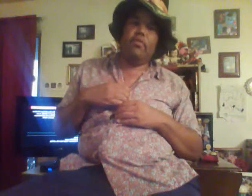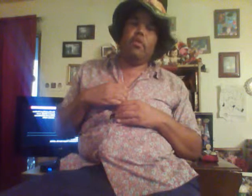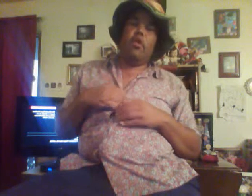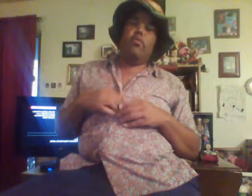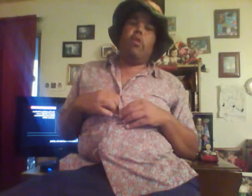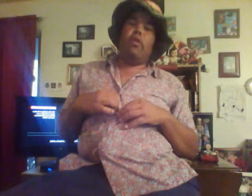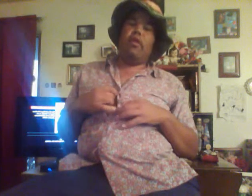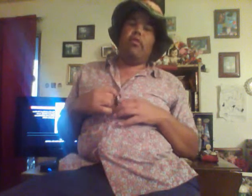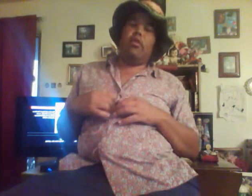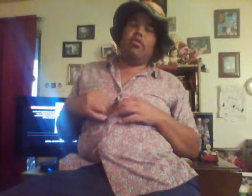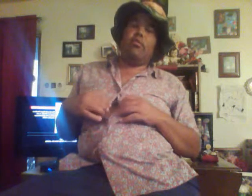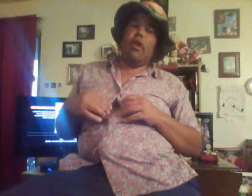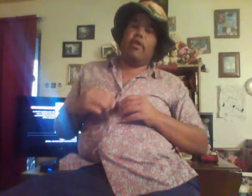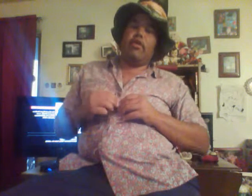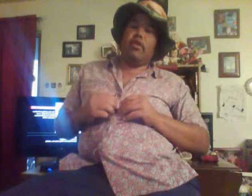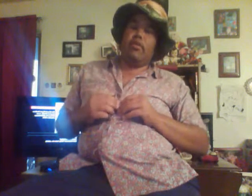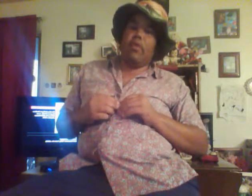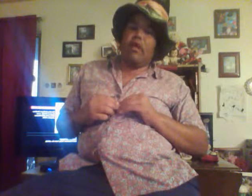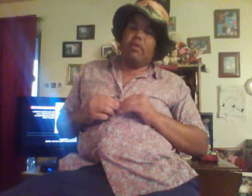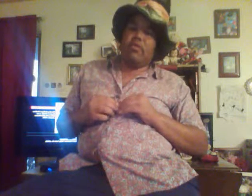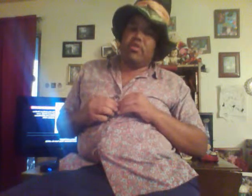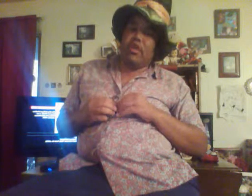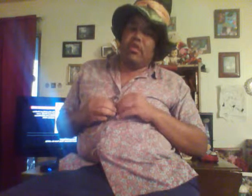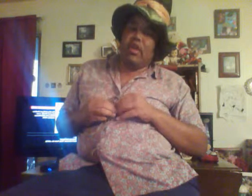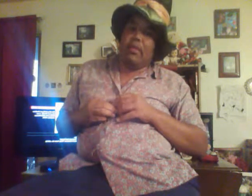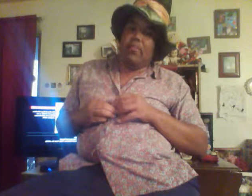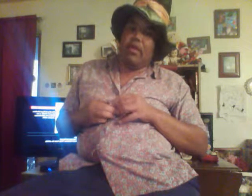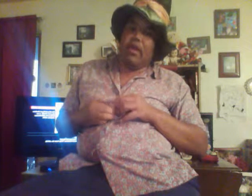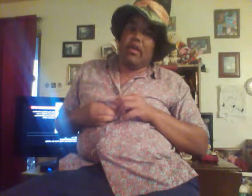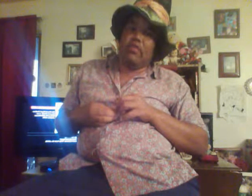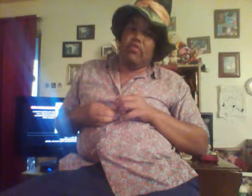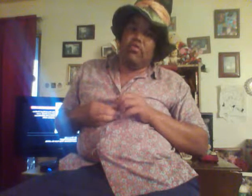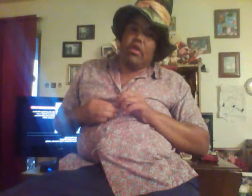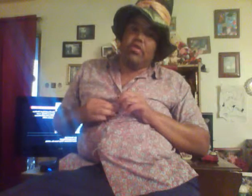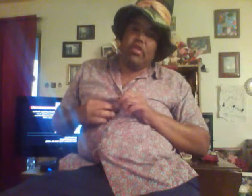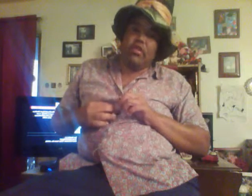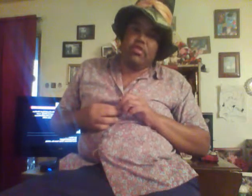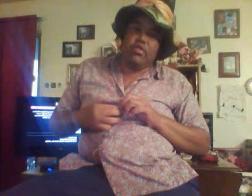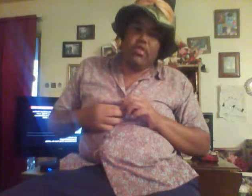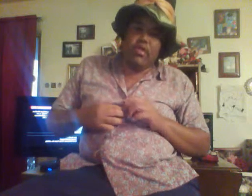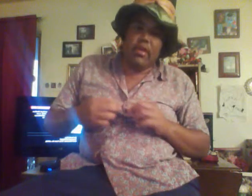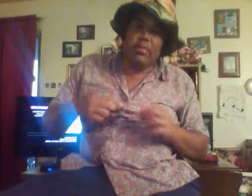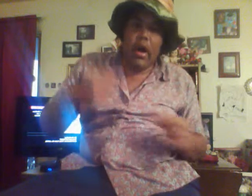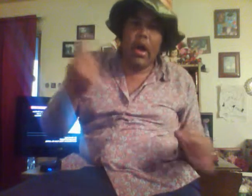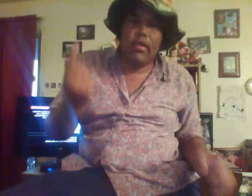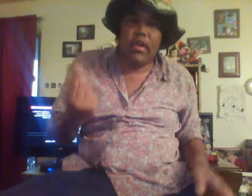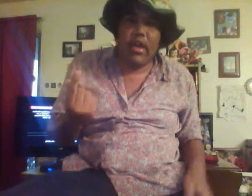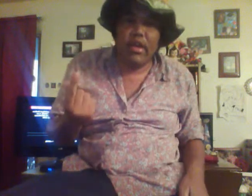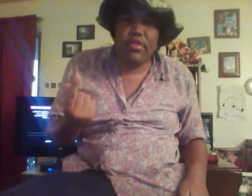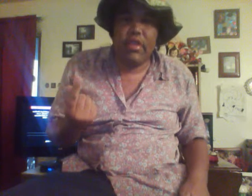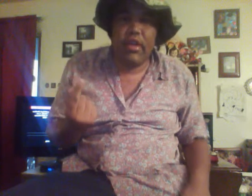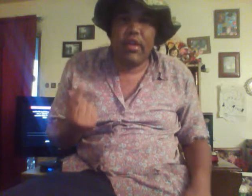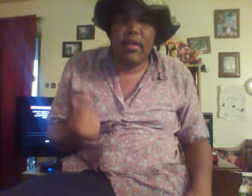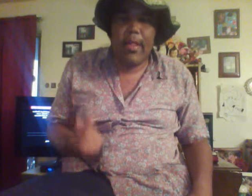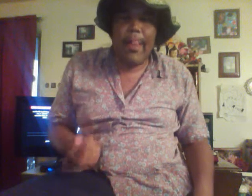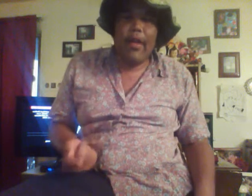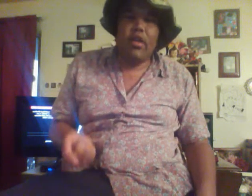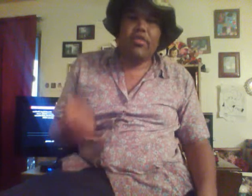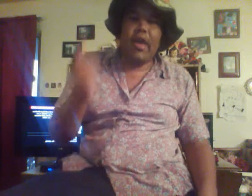While he was... While he was in... While he was at camp, he got to cross on this store named Molly, I think. His